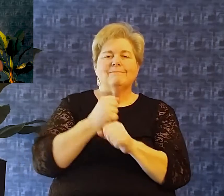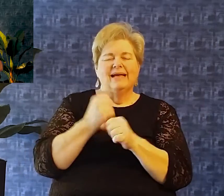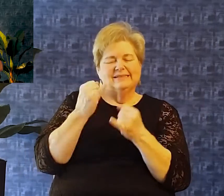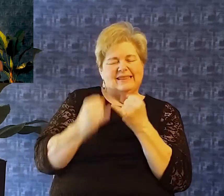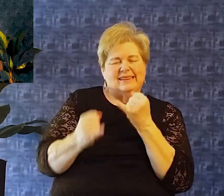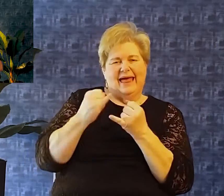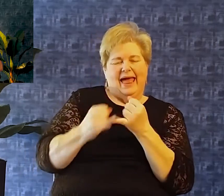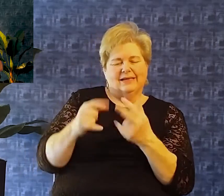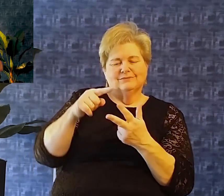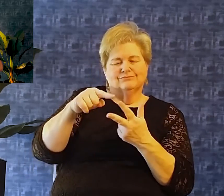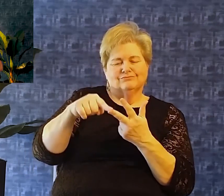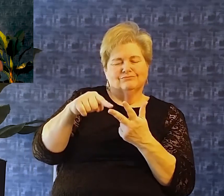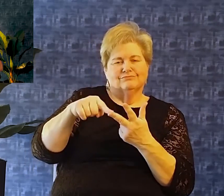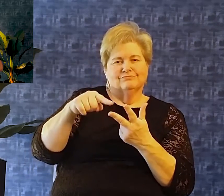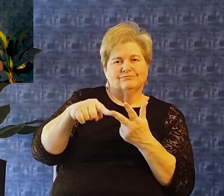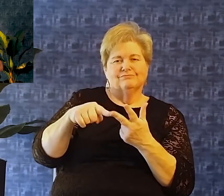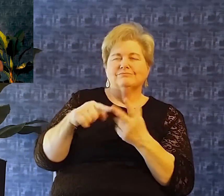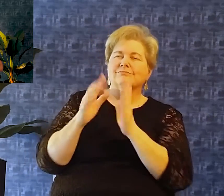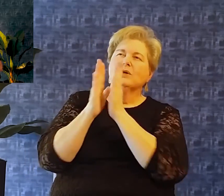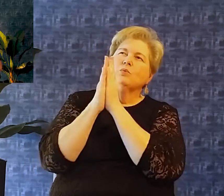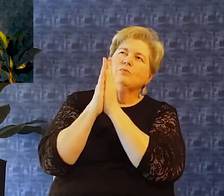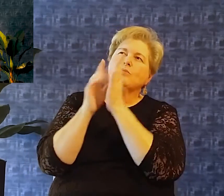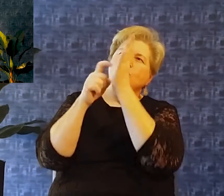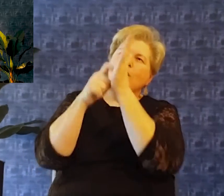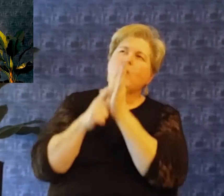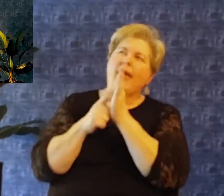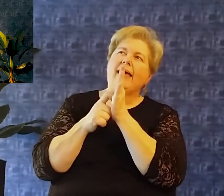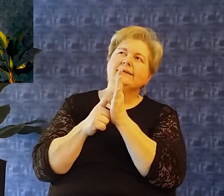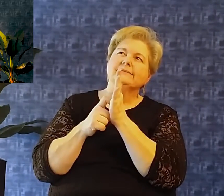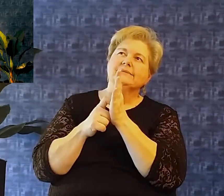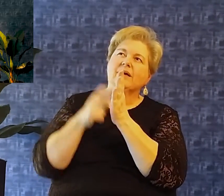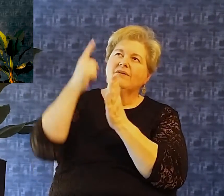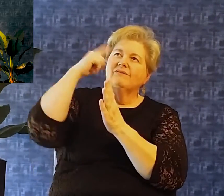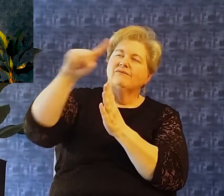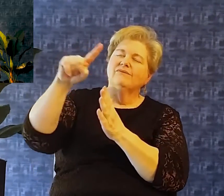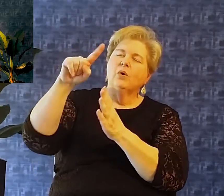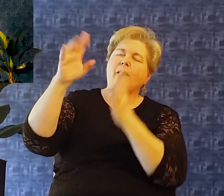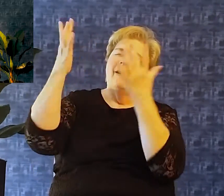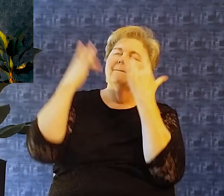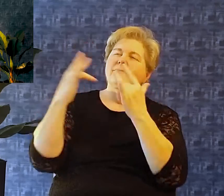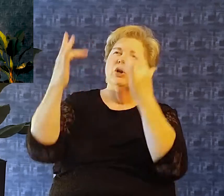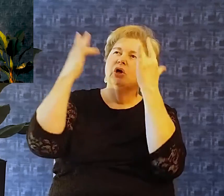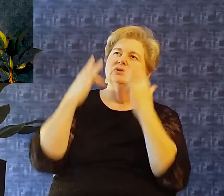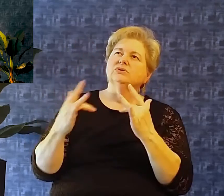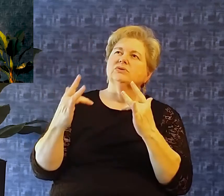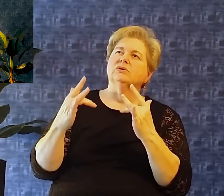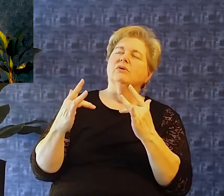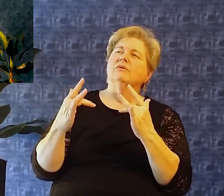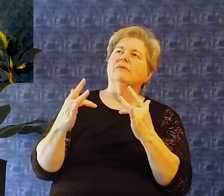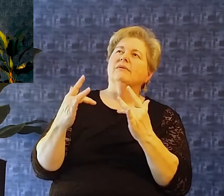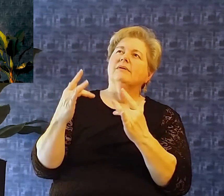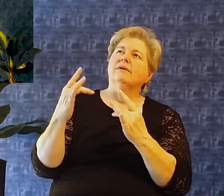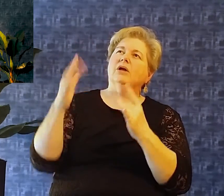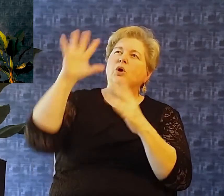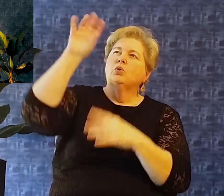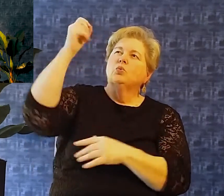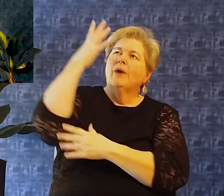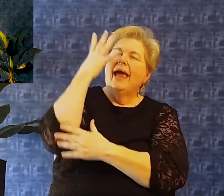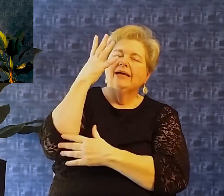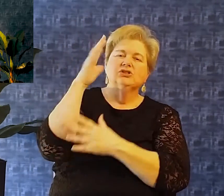makes this final petition To a merciful Compassionate Long-tempered and gracious